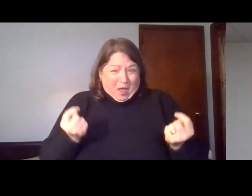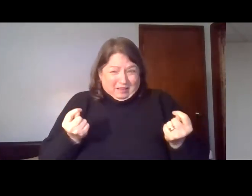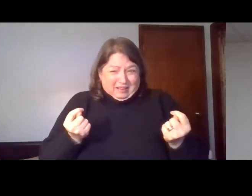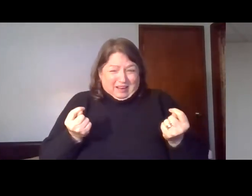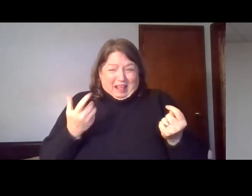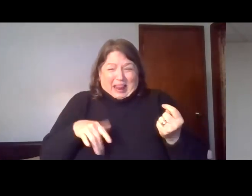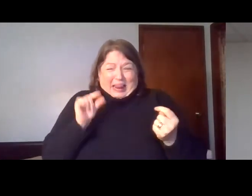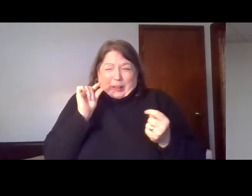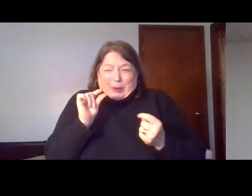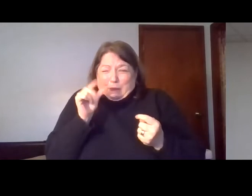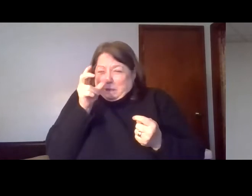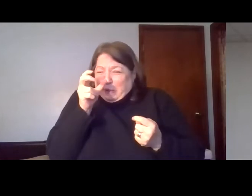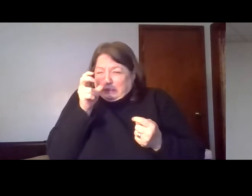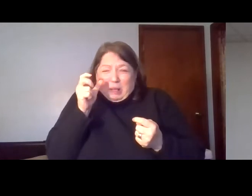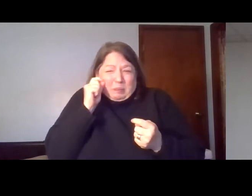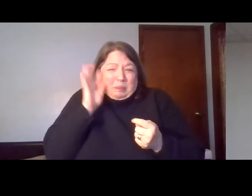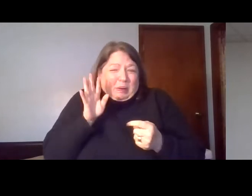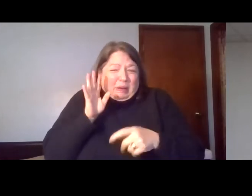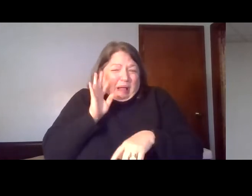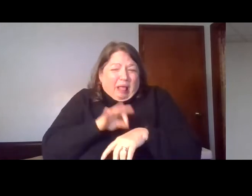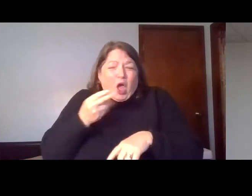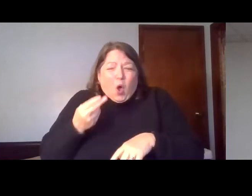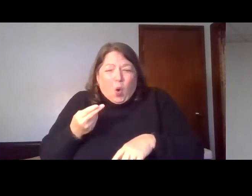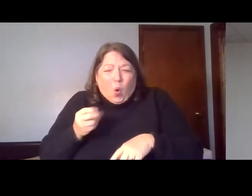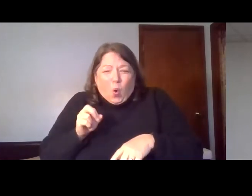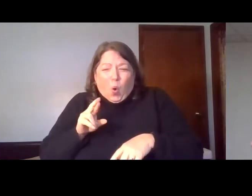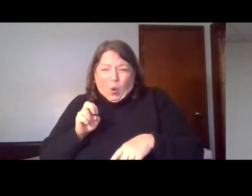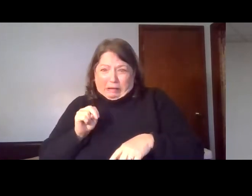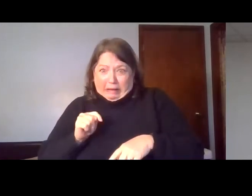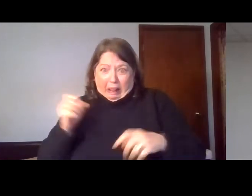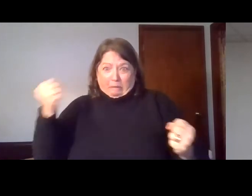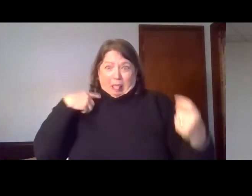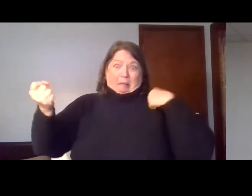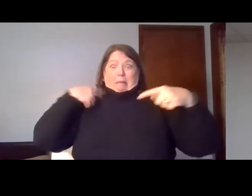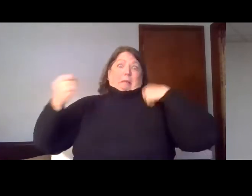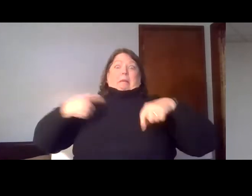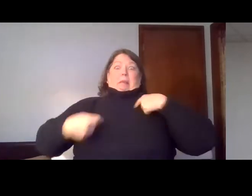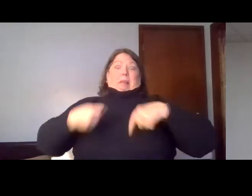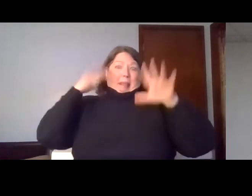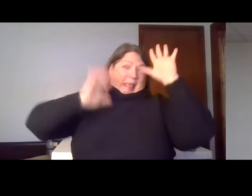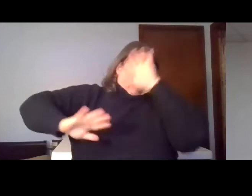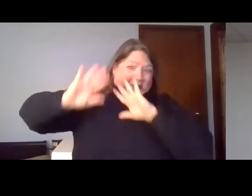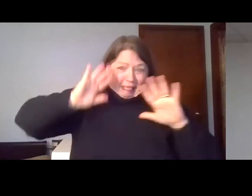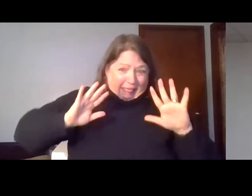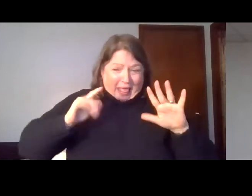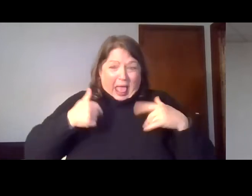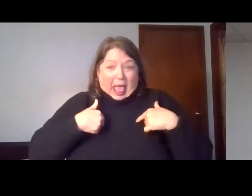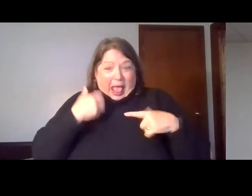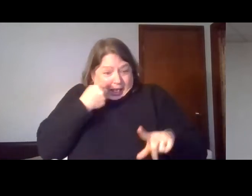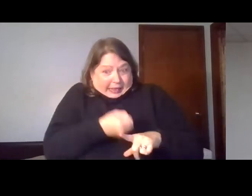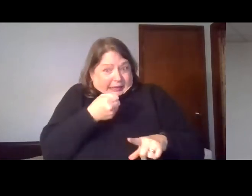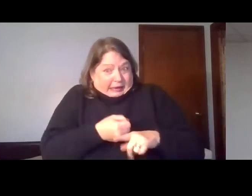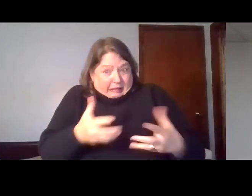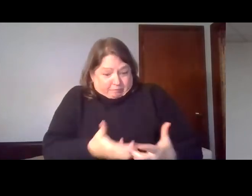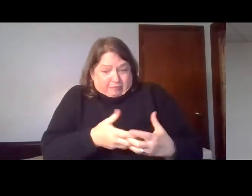hornets, little baby hornets that were flying all around me and attacking me. I evidently must have run into their place of residence and